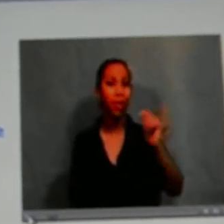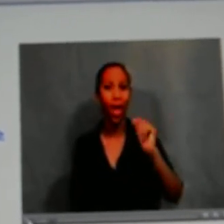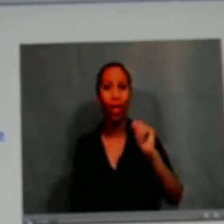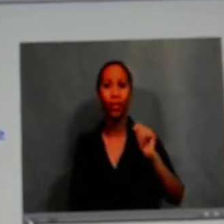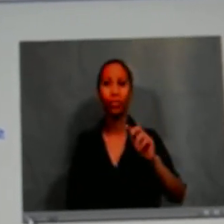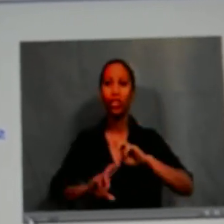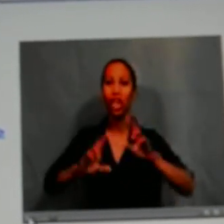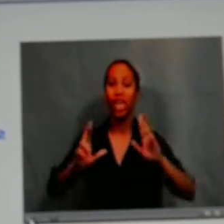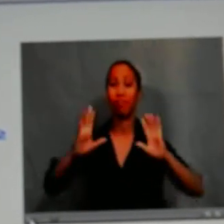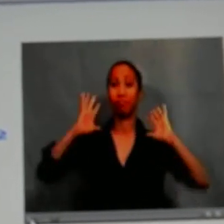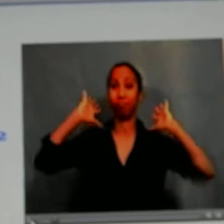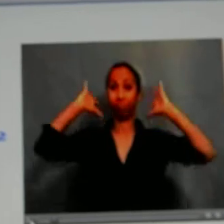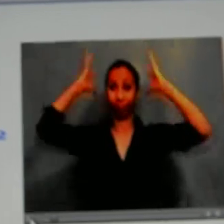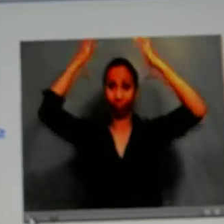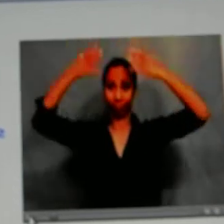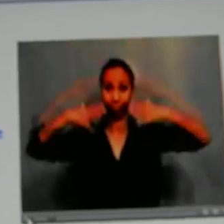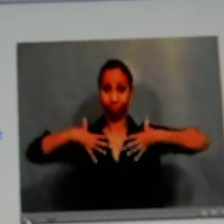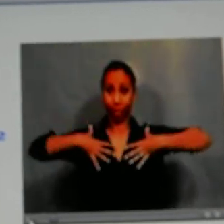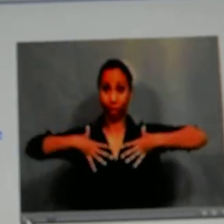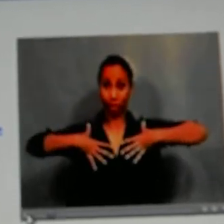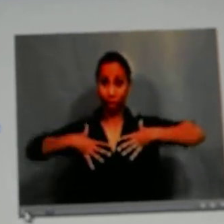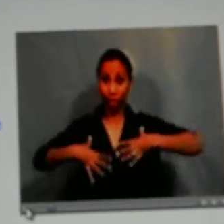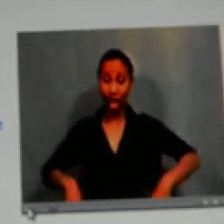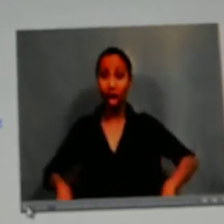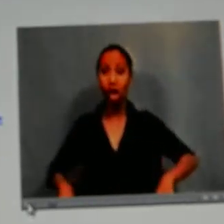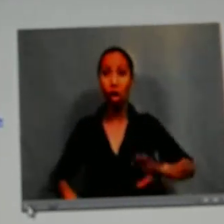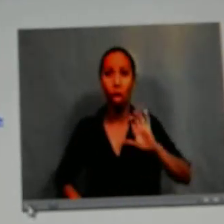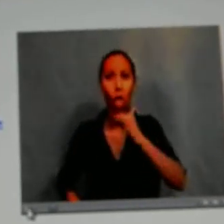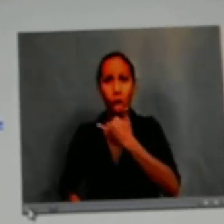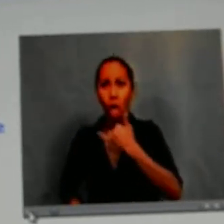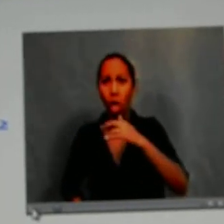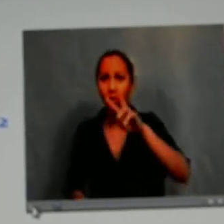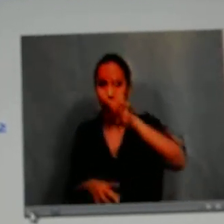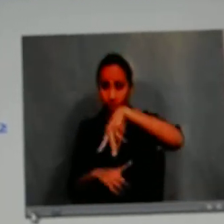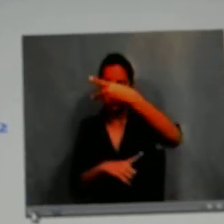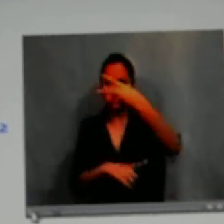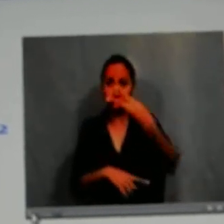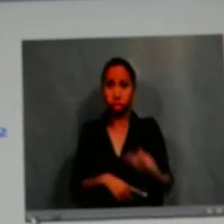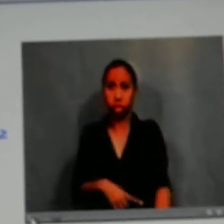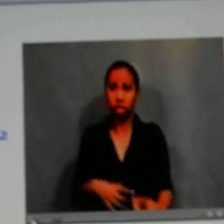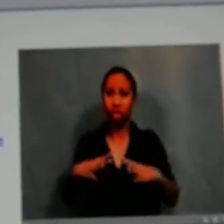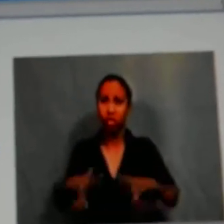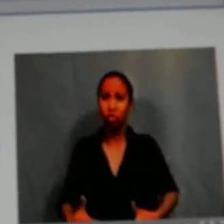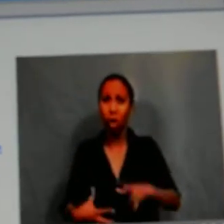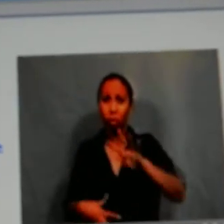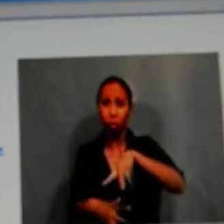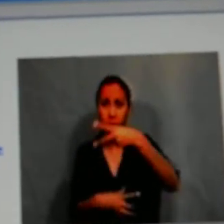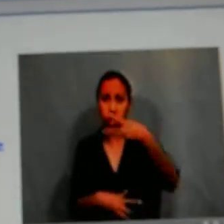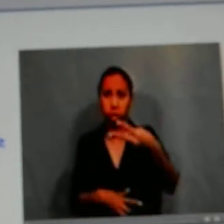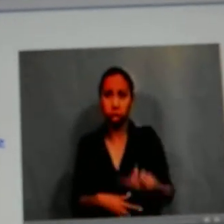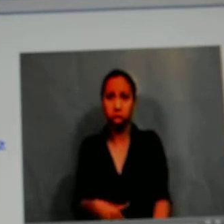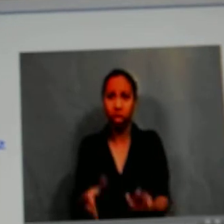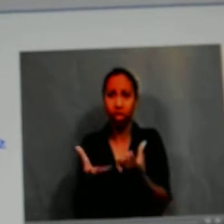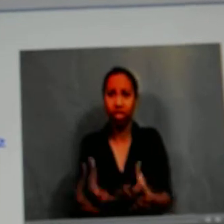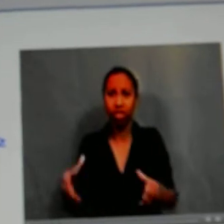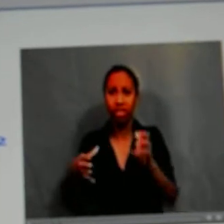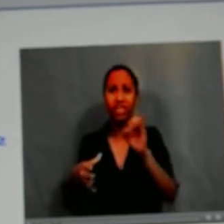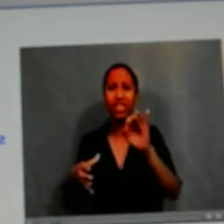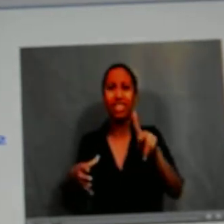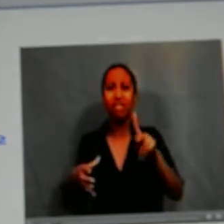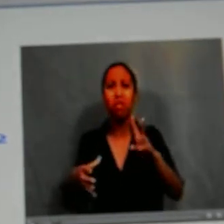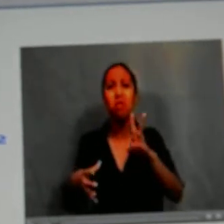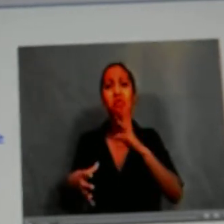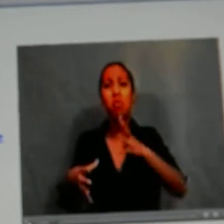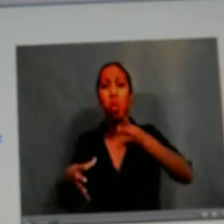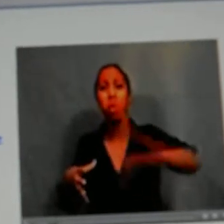So then I walked into the bathroom and I was going to change my clothes. But I had realized that my clothes fell into